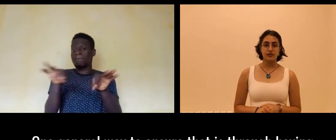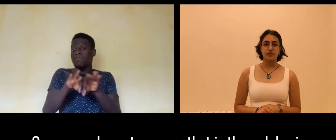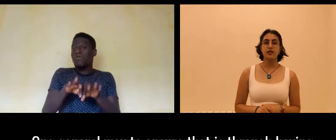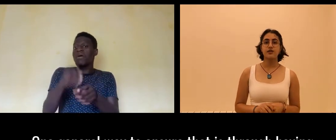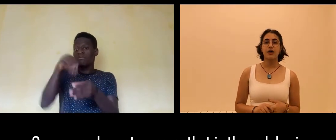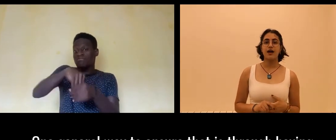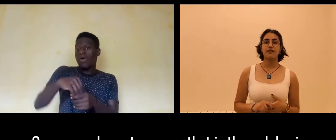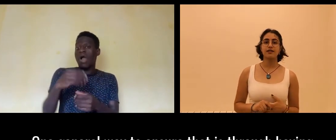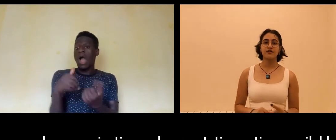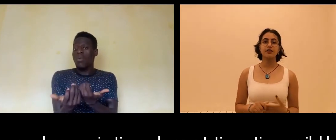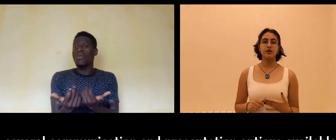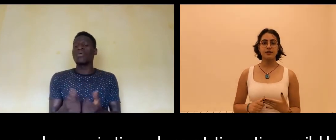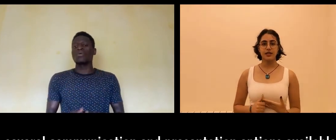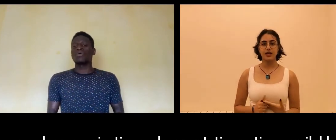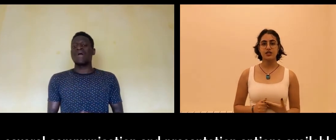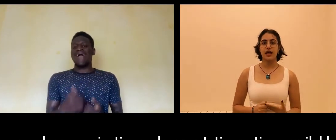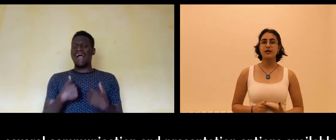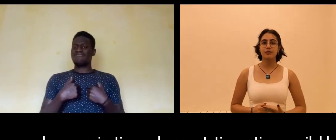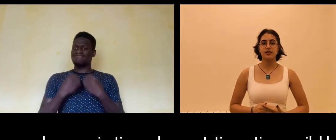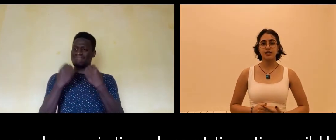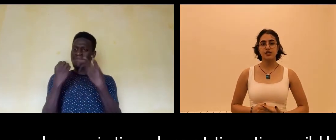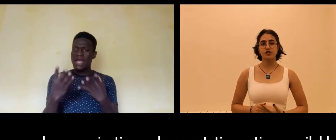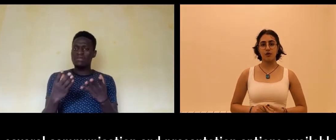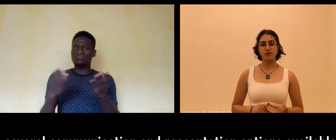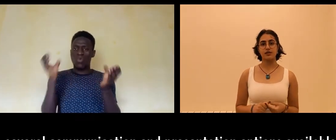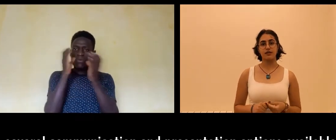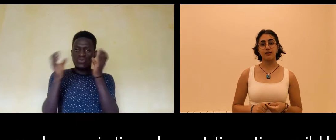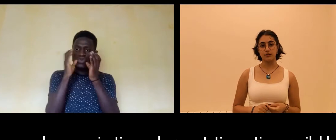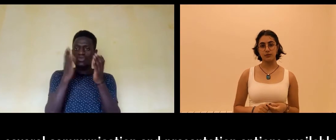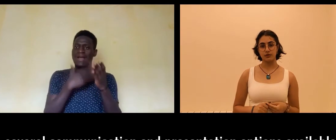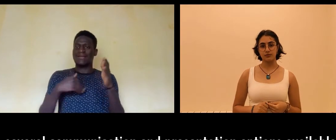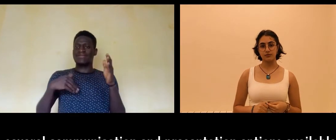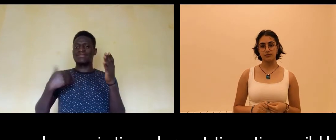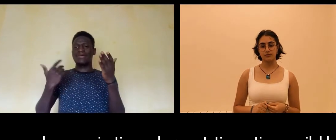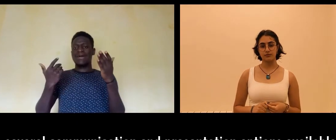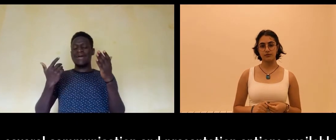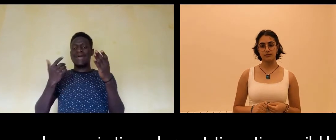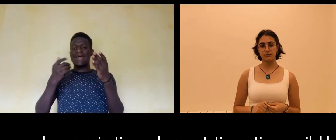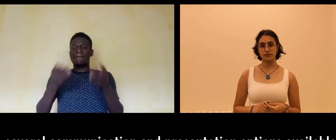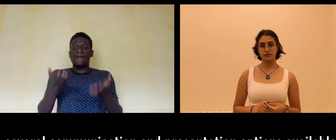ensure that is through having several communication and presentation options available.